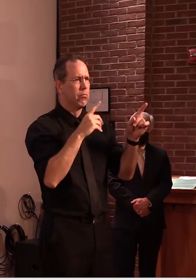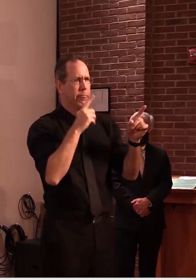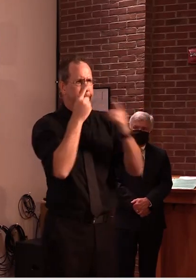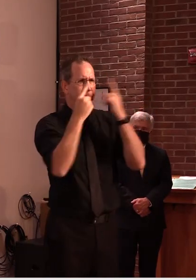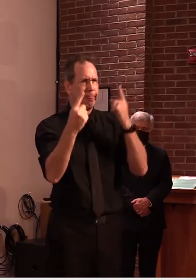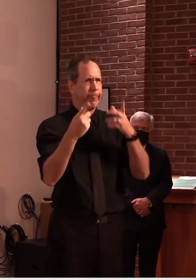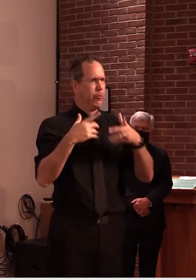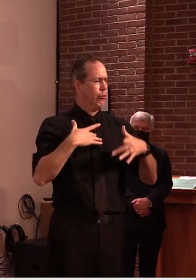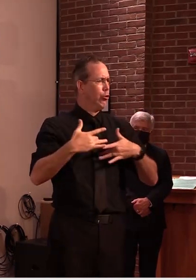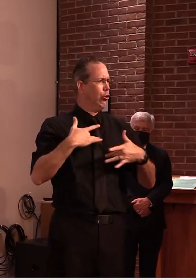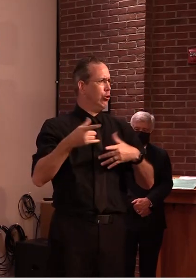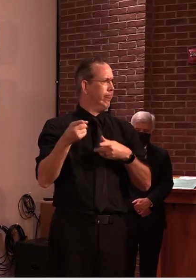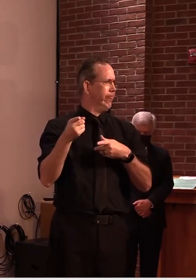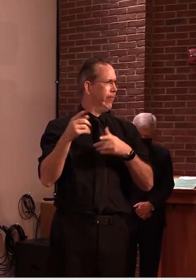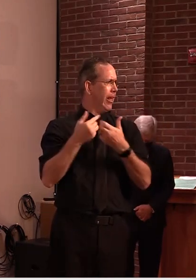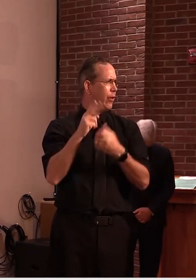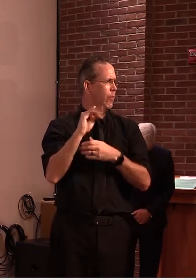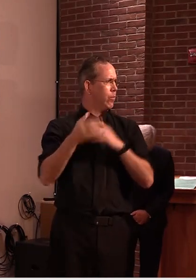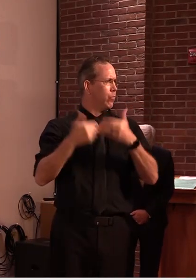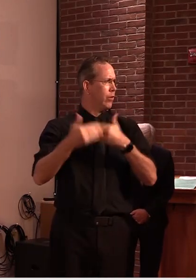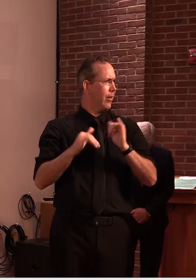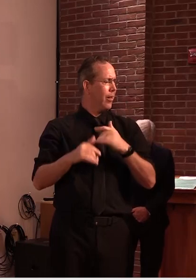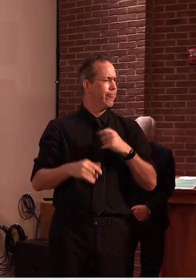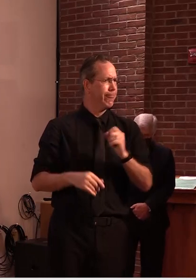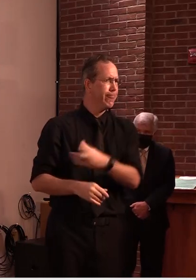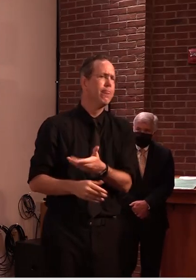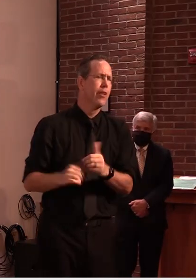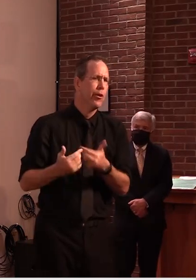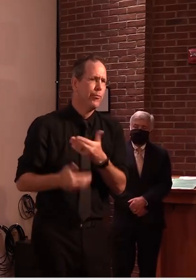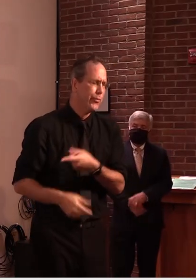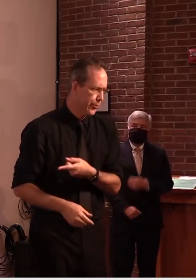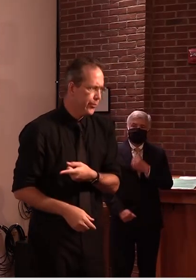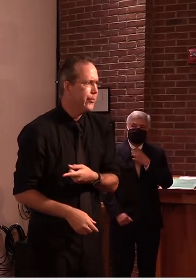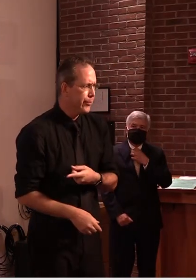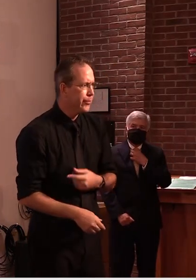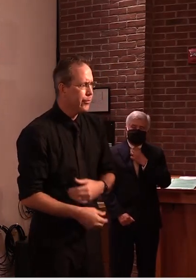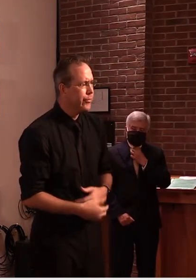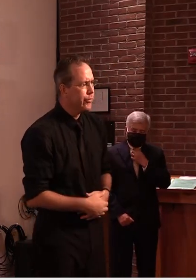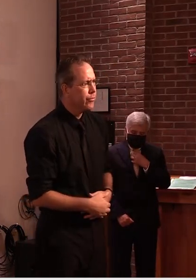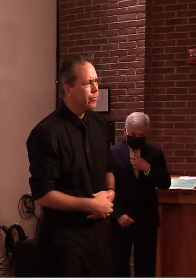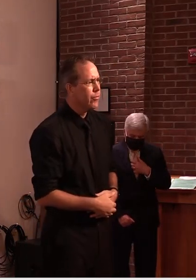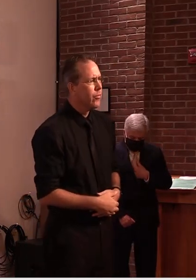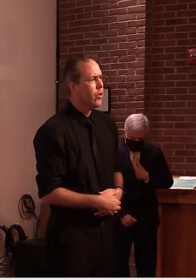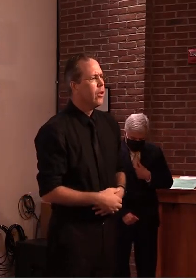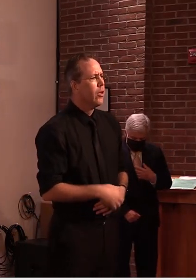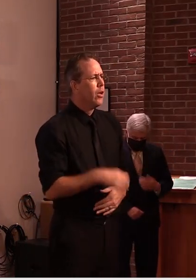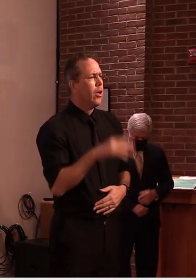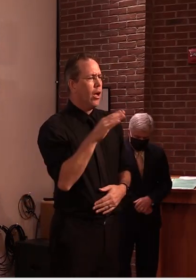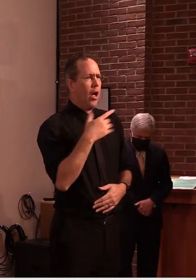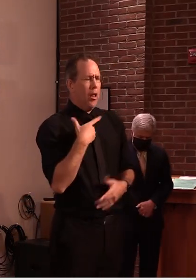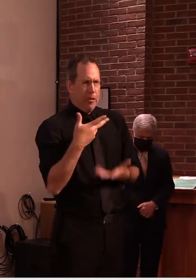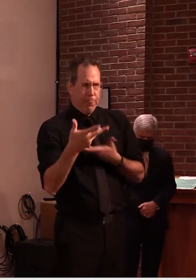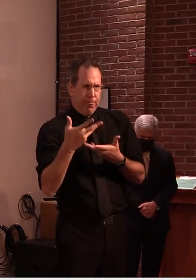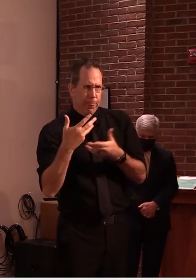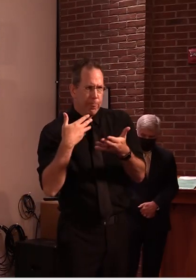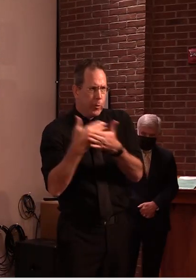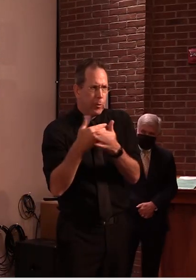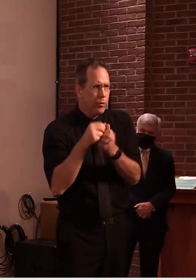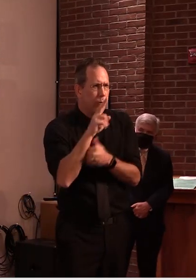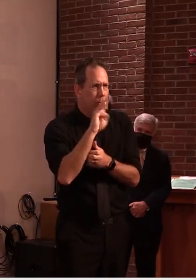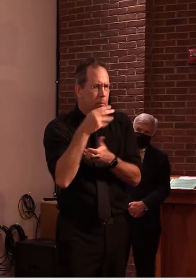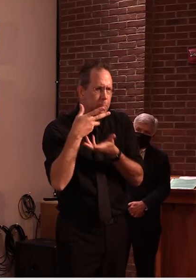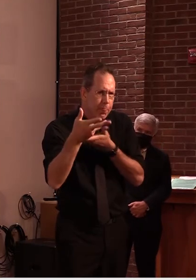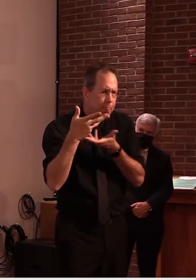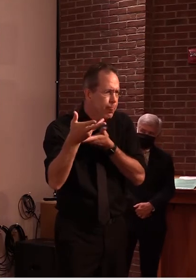guidance document that was reproduced that has been recently produced and that richard schneider